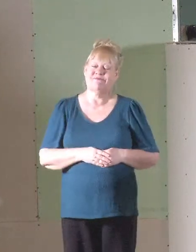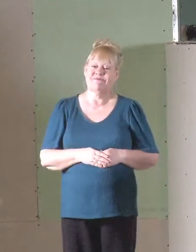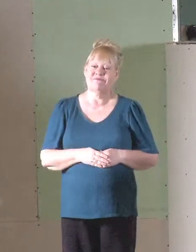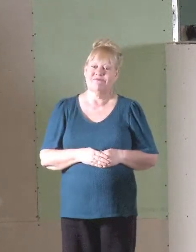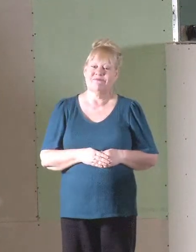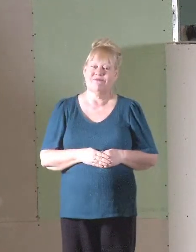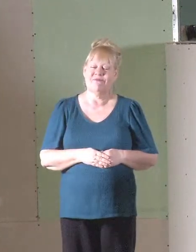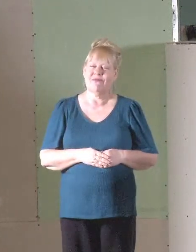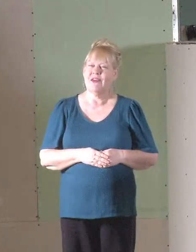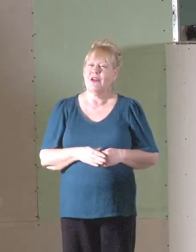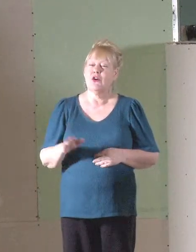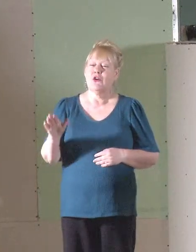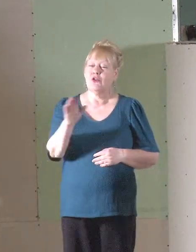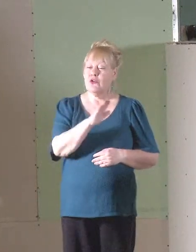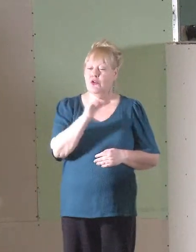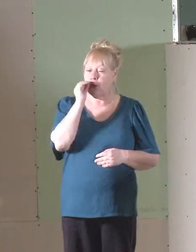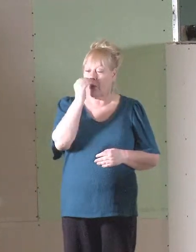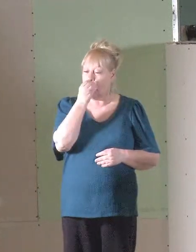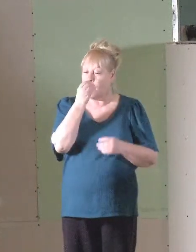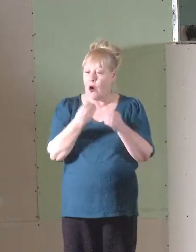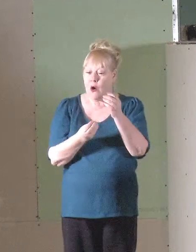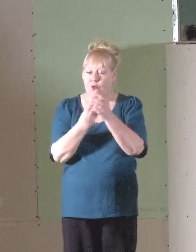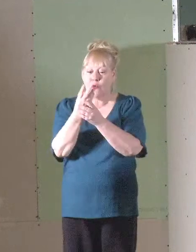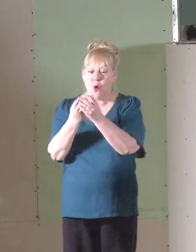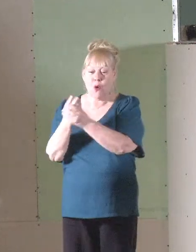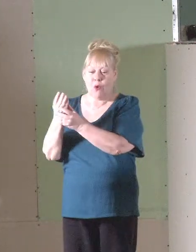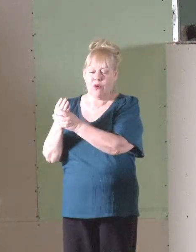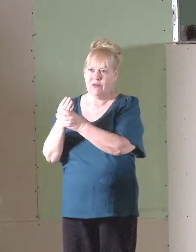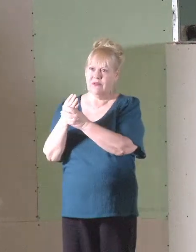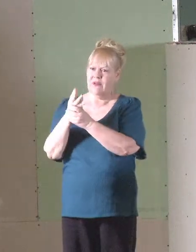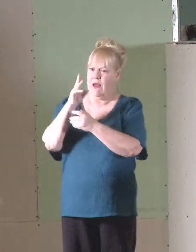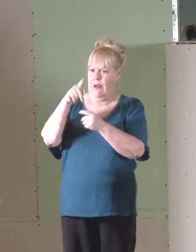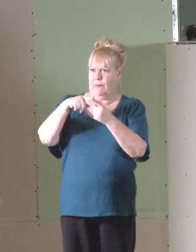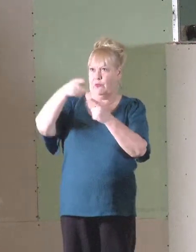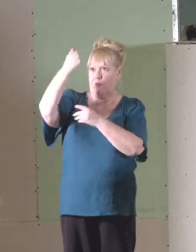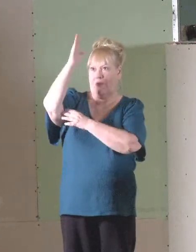The abundance of your garden is up to God.